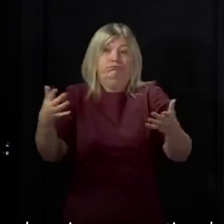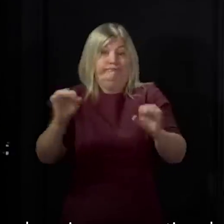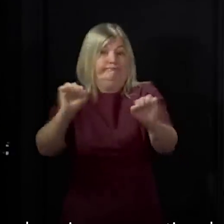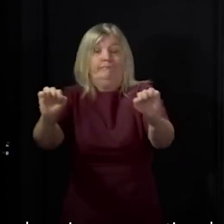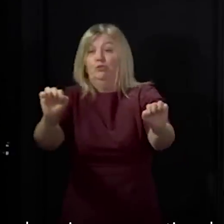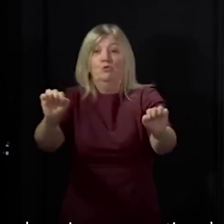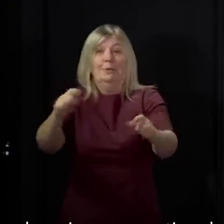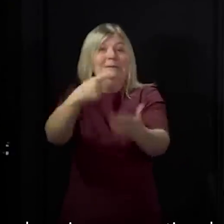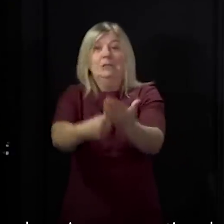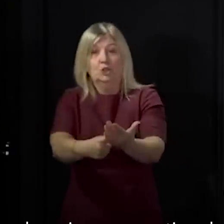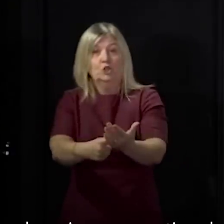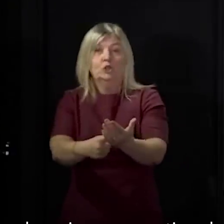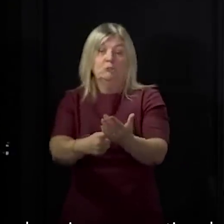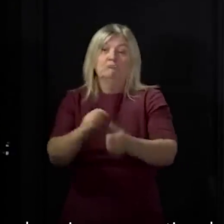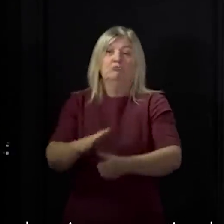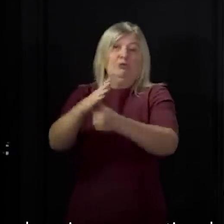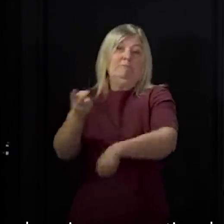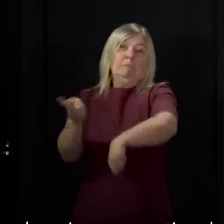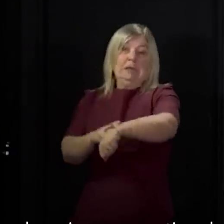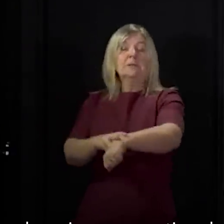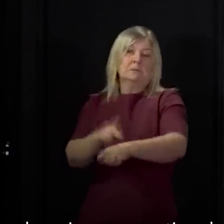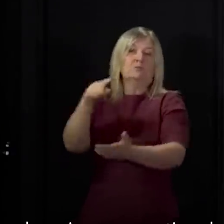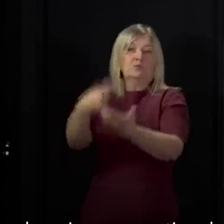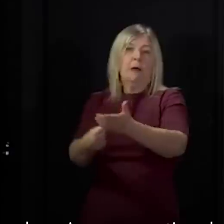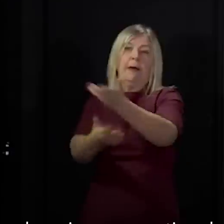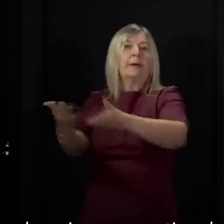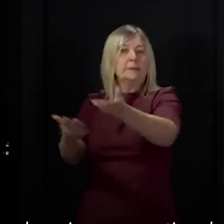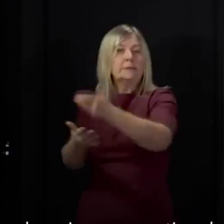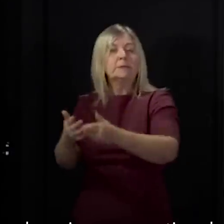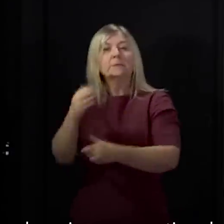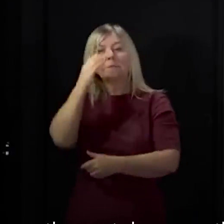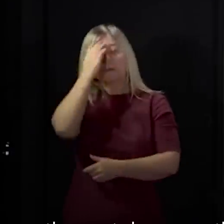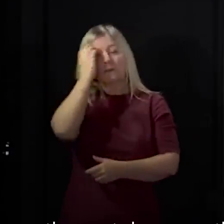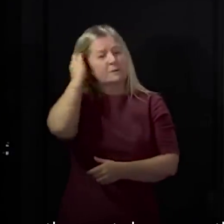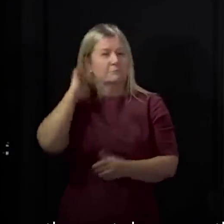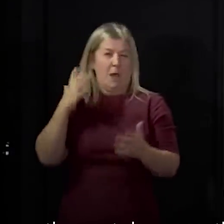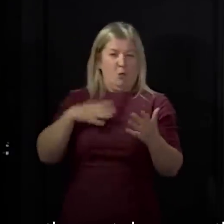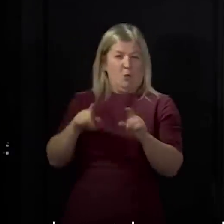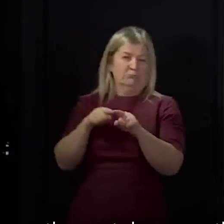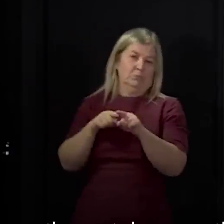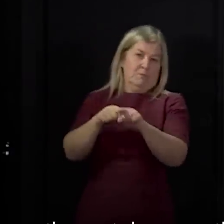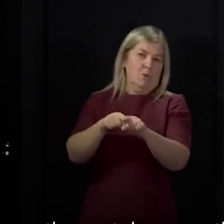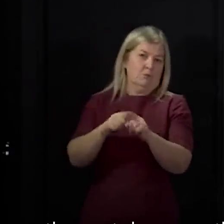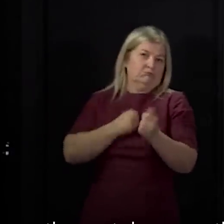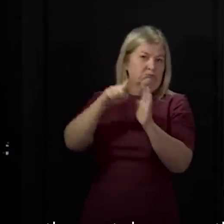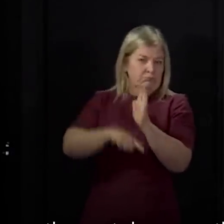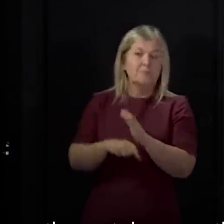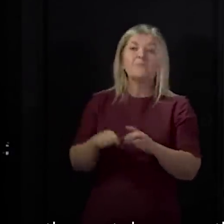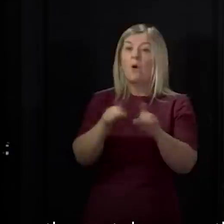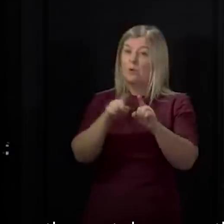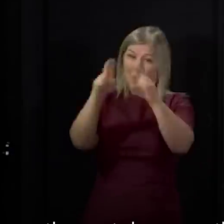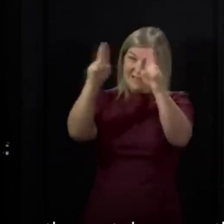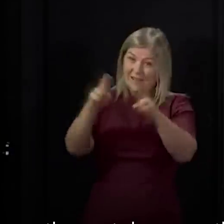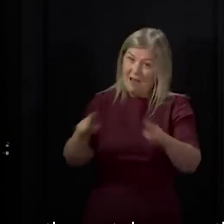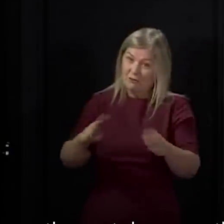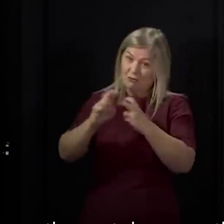an operational matter for the Chief Constable. We'll also be reviewing urgently over the next day or so the position on international travel,